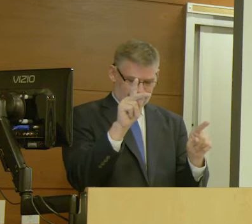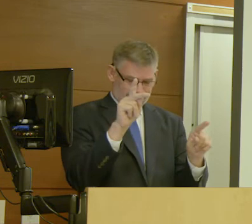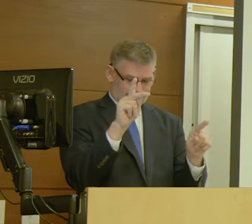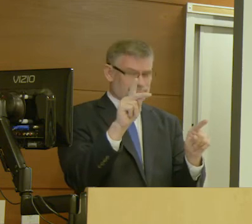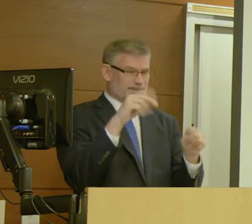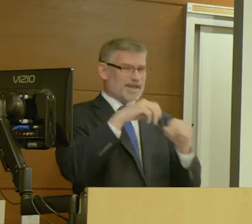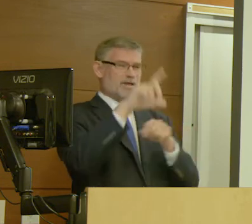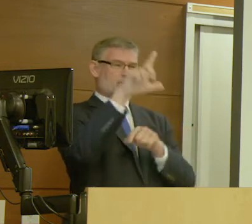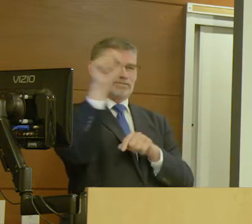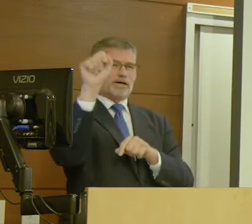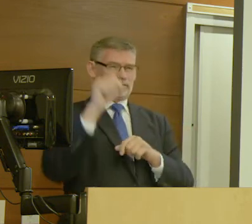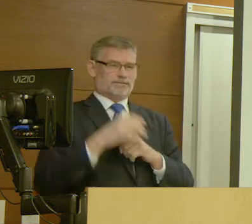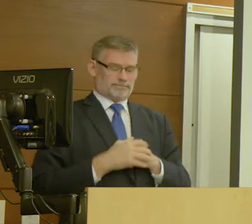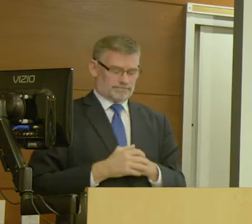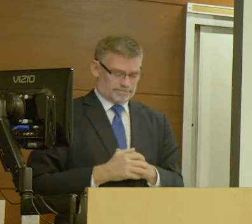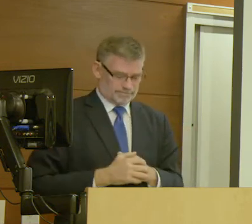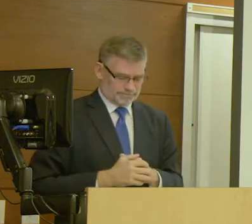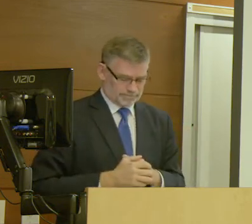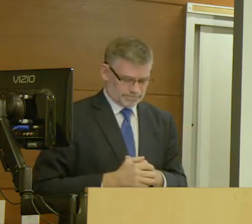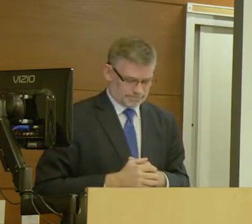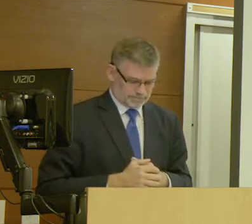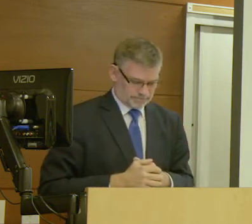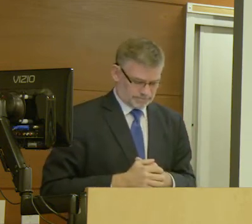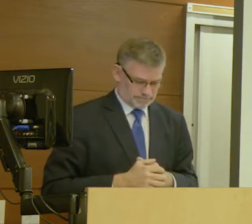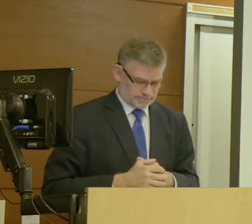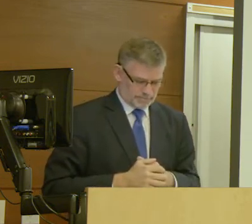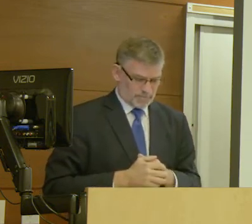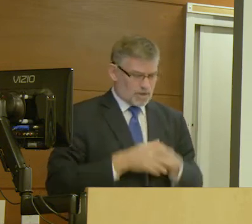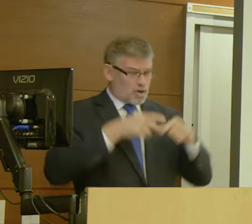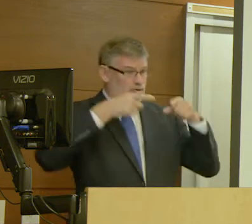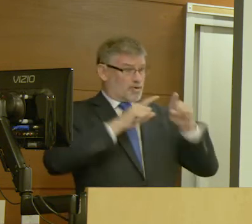the Sepulveda Basin Park.